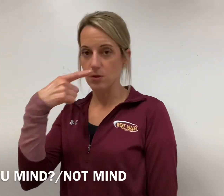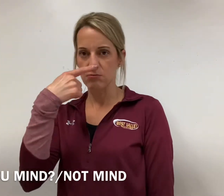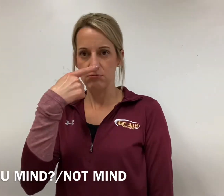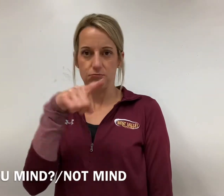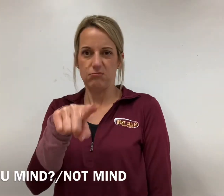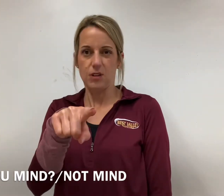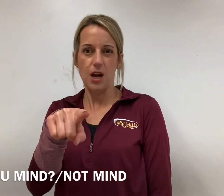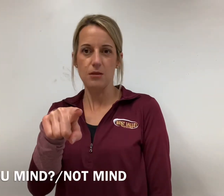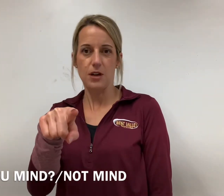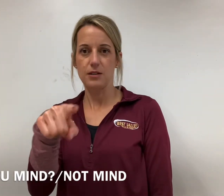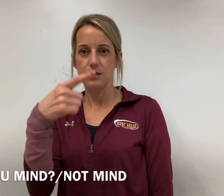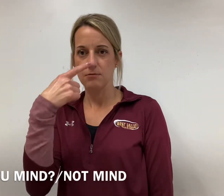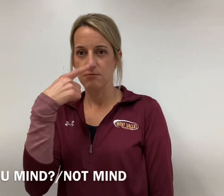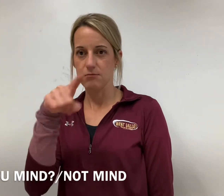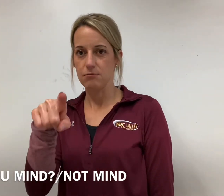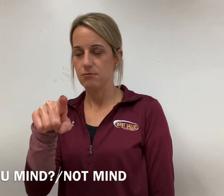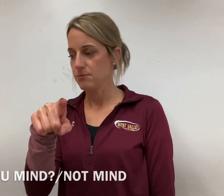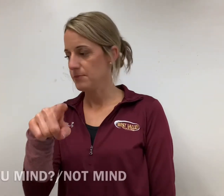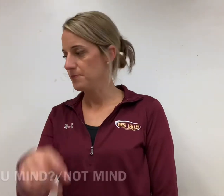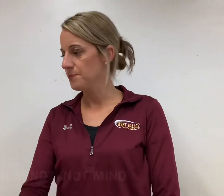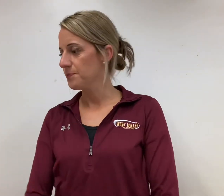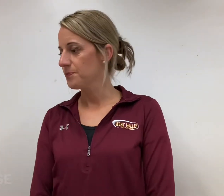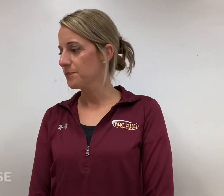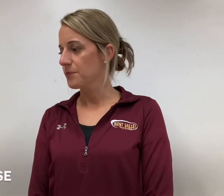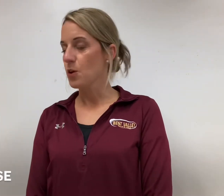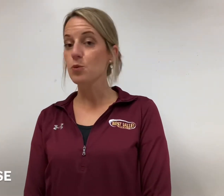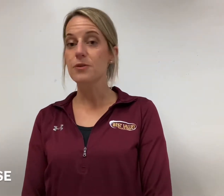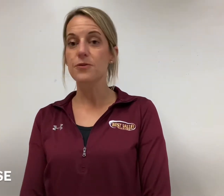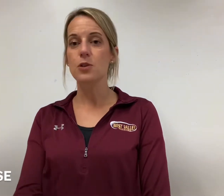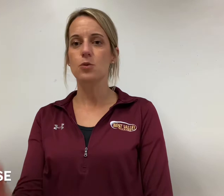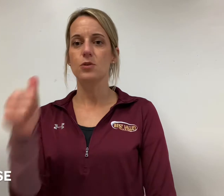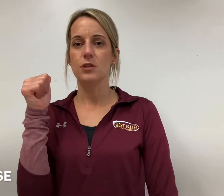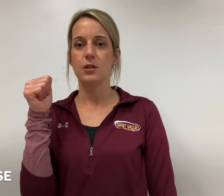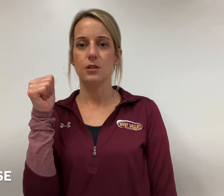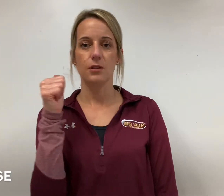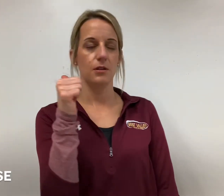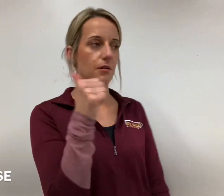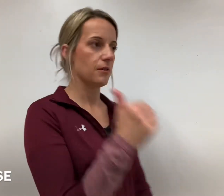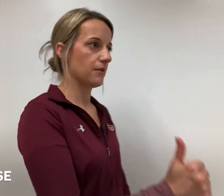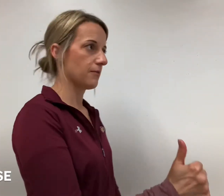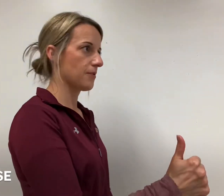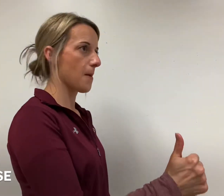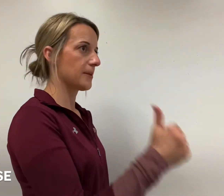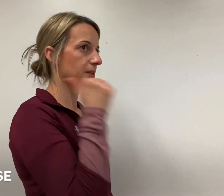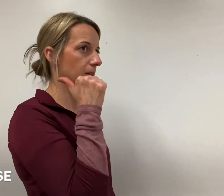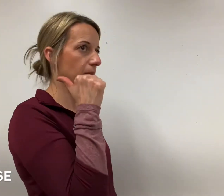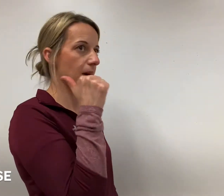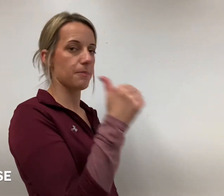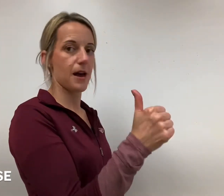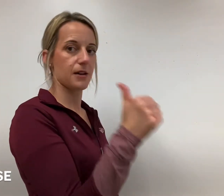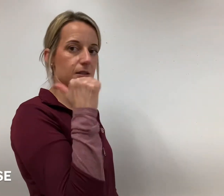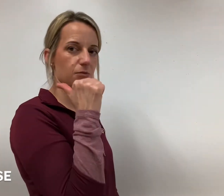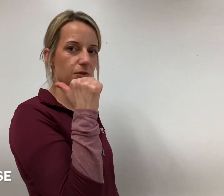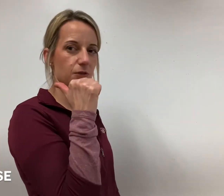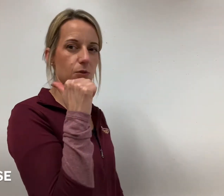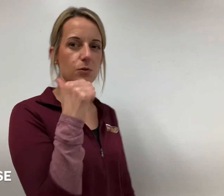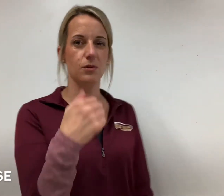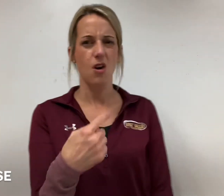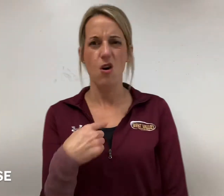I don't mind refuse thumb into the back pass refuse oh